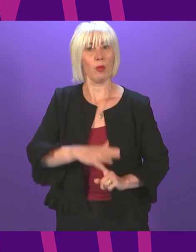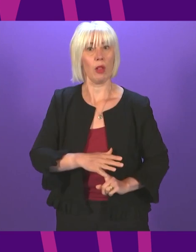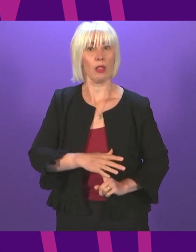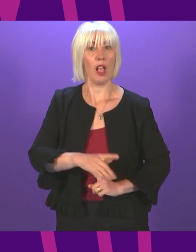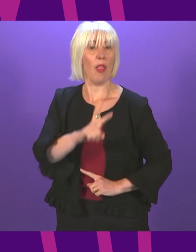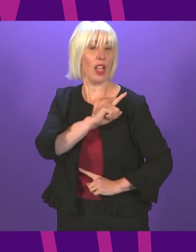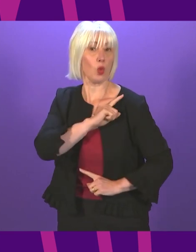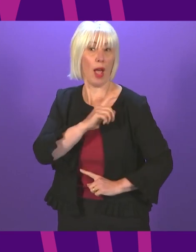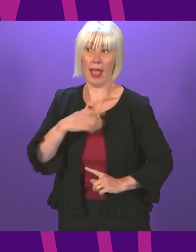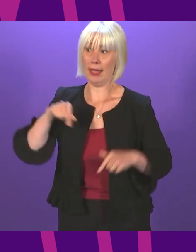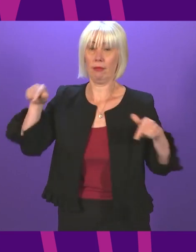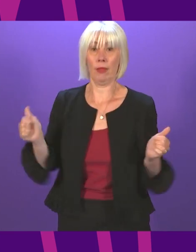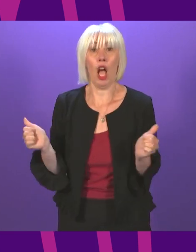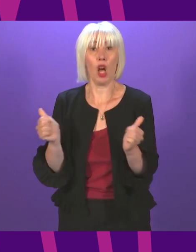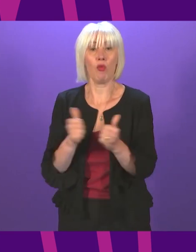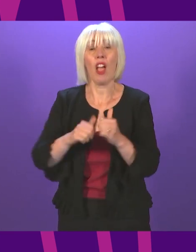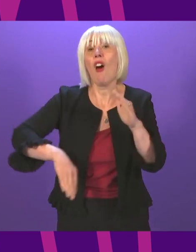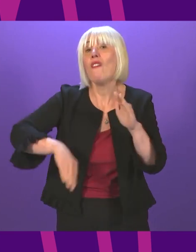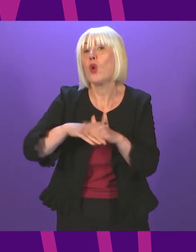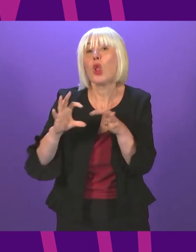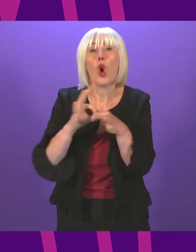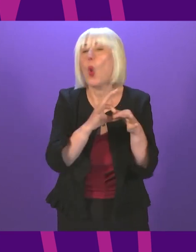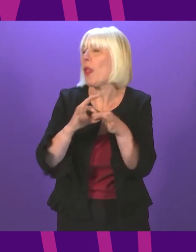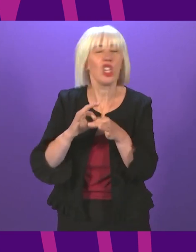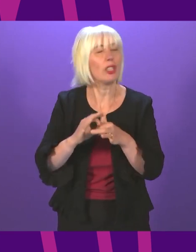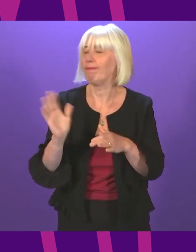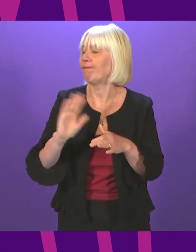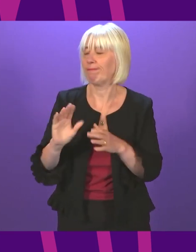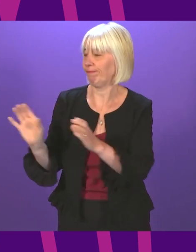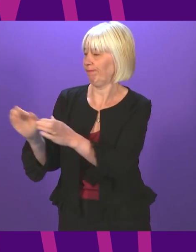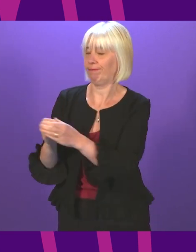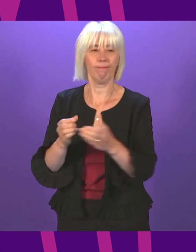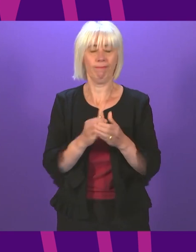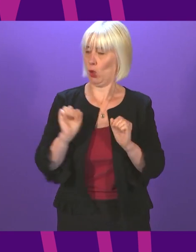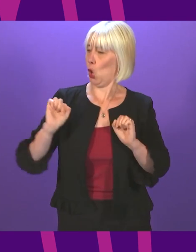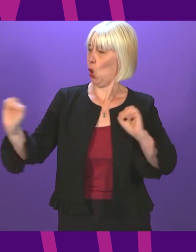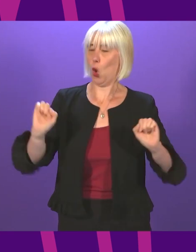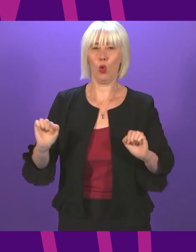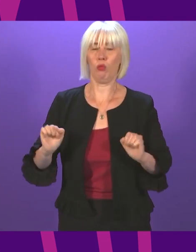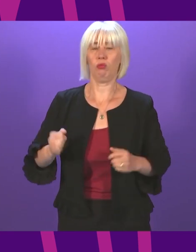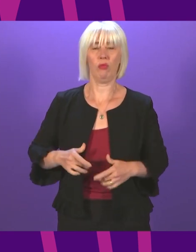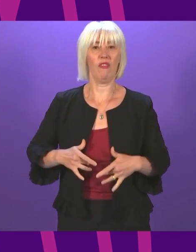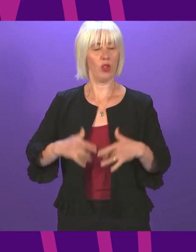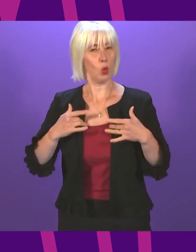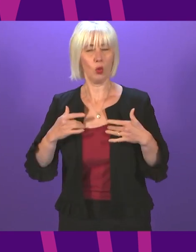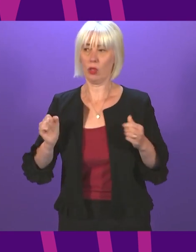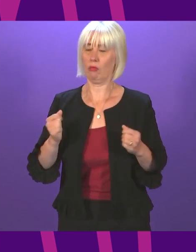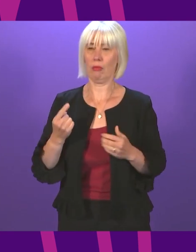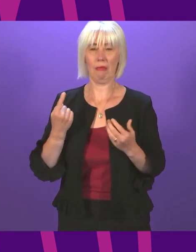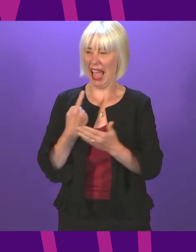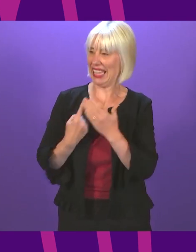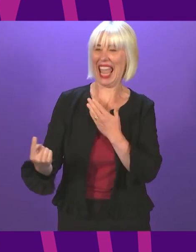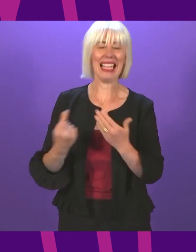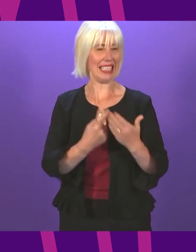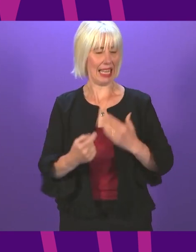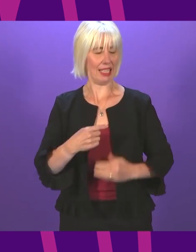It is not a full coalition. Our parties will retain distinct voices and independent identities. But it sets out